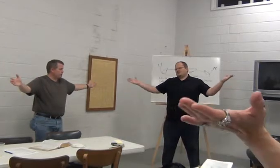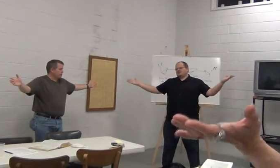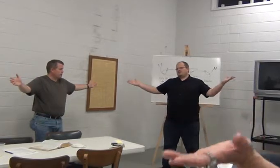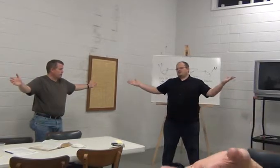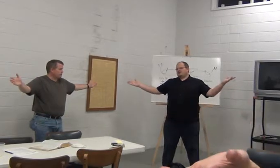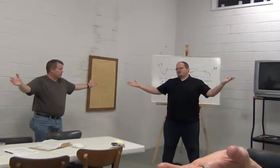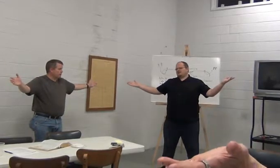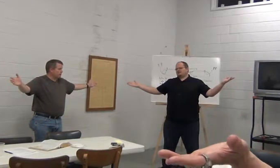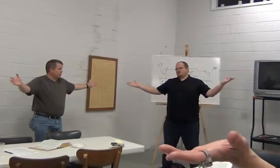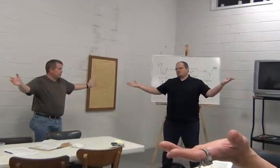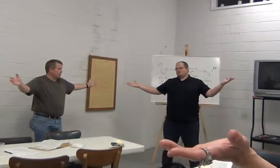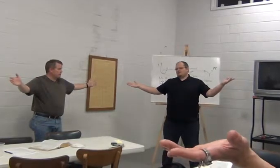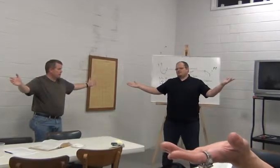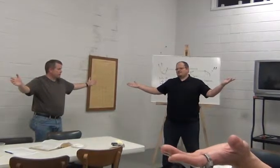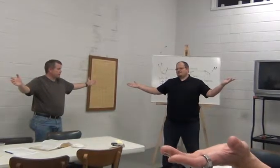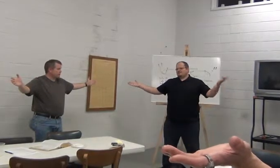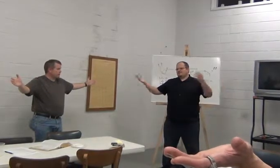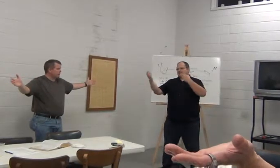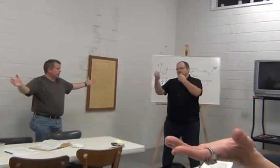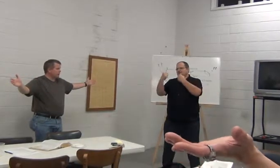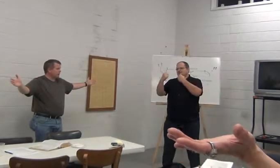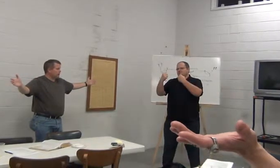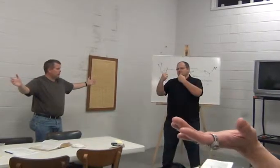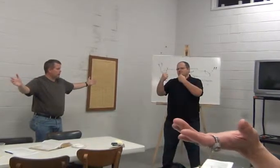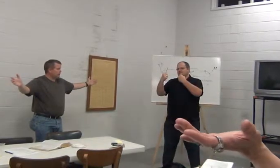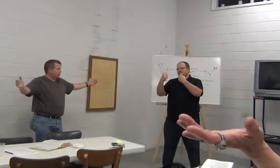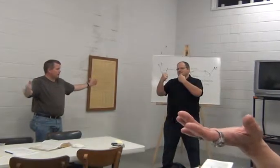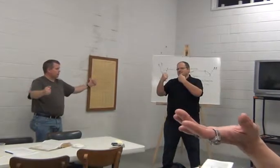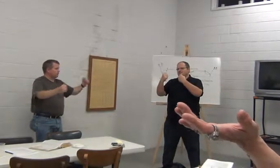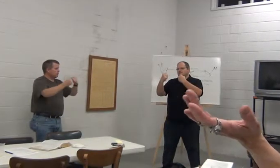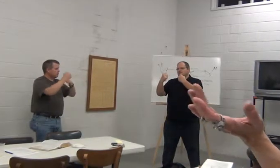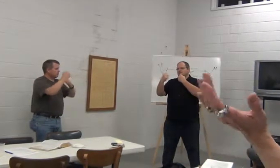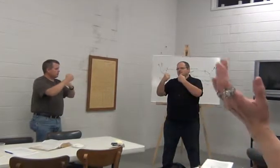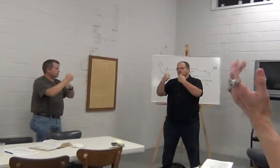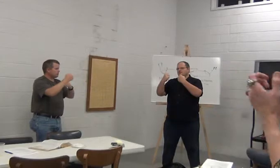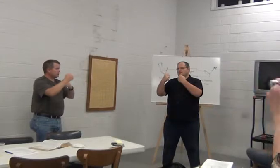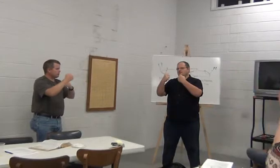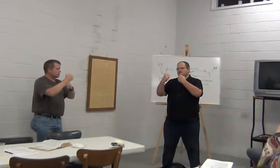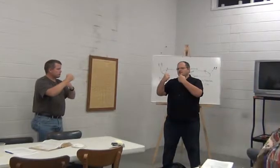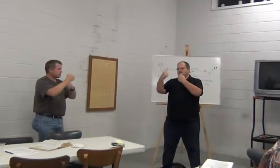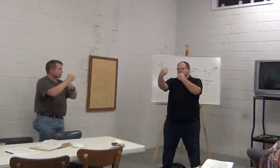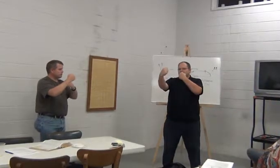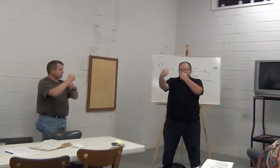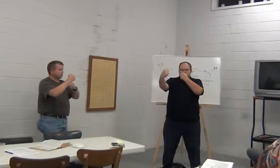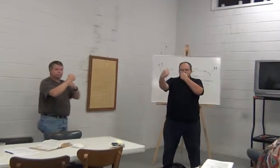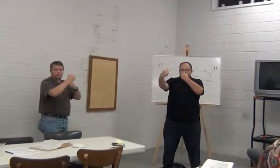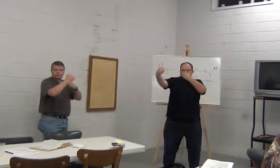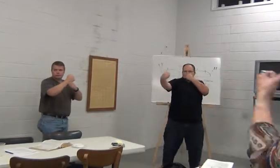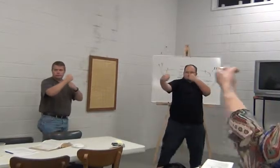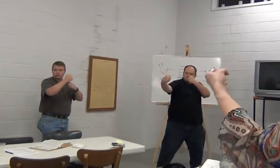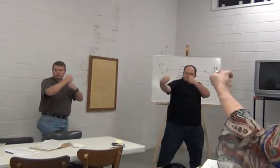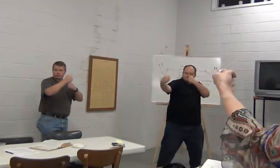you love your friends, so what? You got to love these people. Love them. That's hard. does this mean? Oh, love these people.